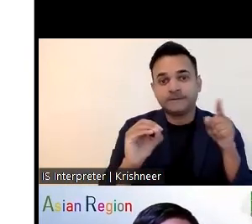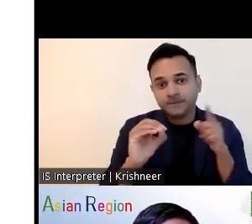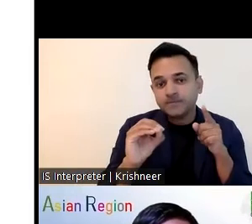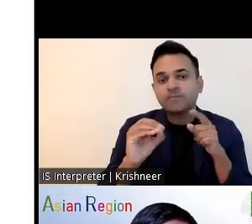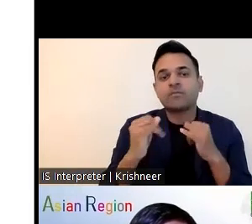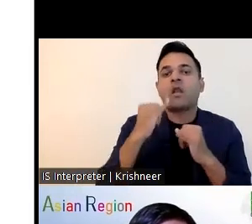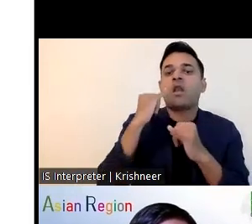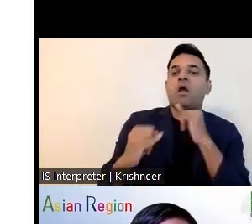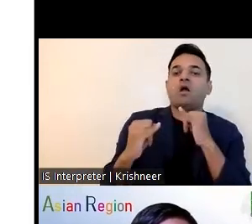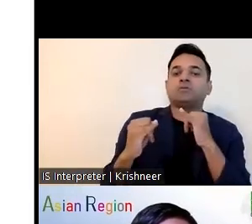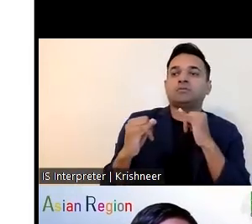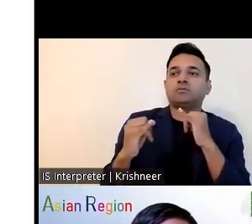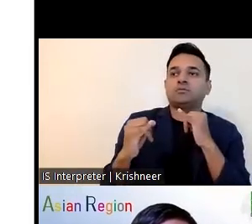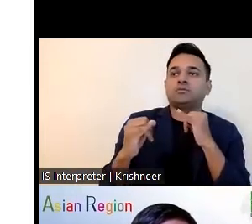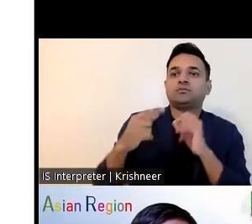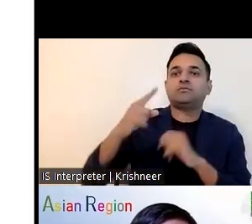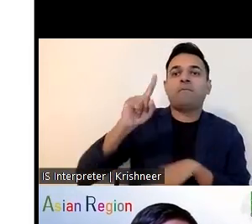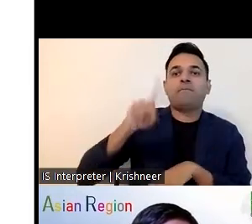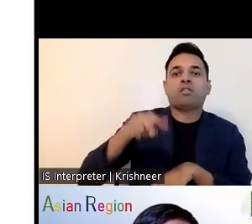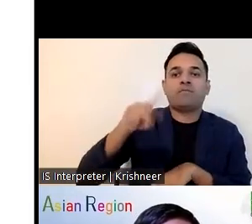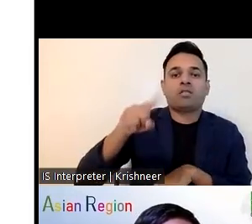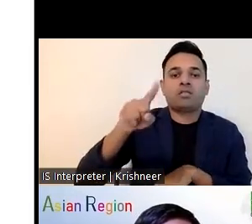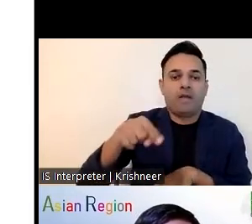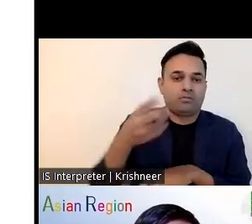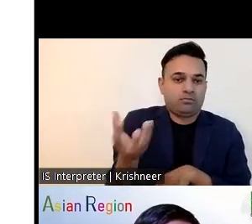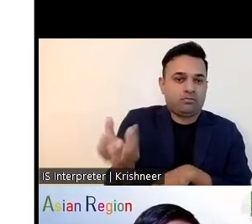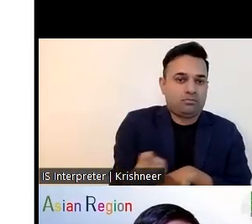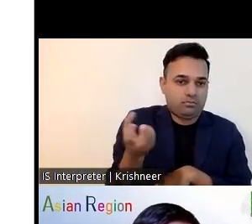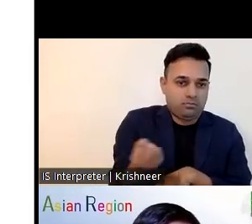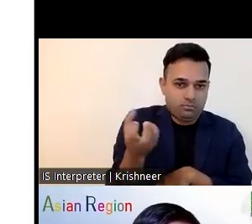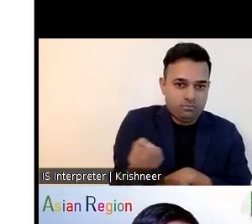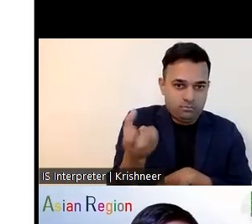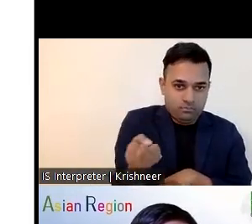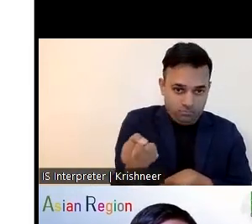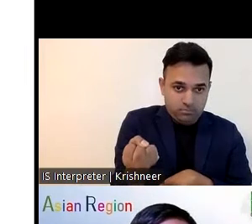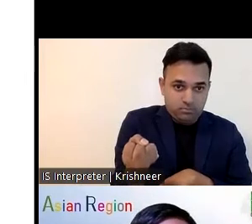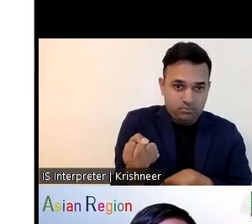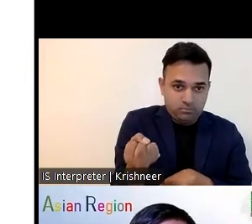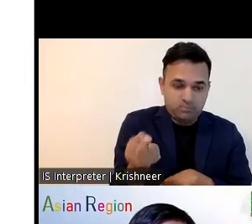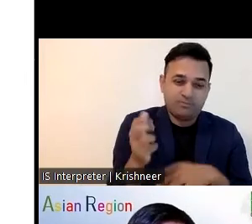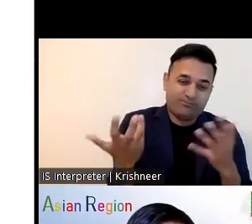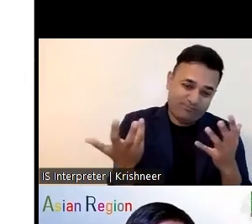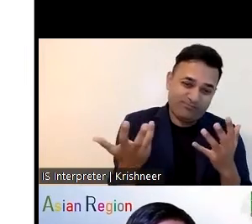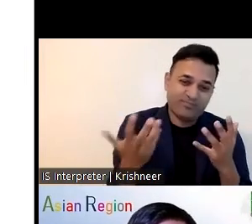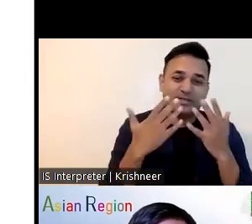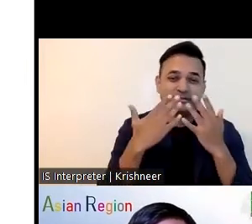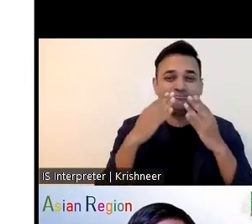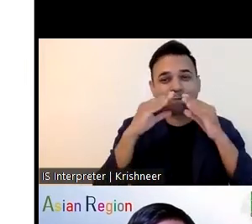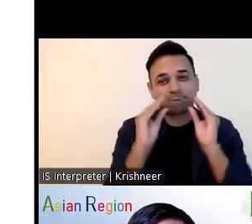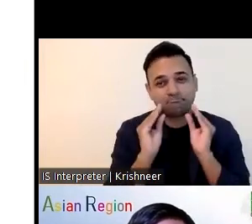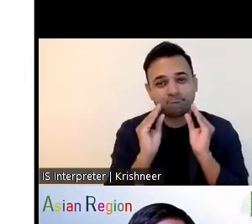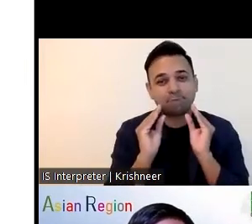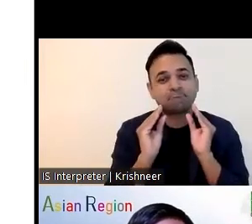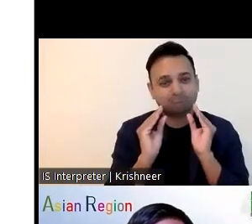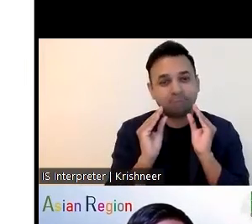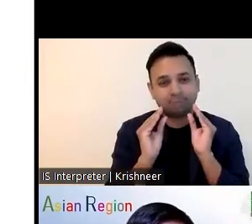evidence uh how what is the situation of persons with disabilities in regards to the employment however it is estimated that around thousand